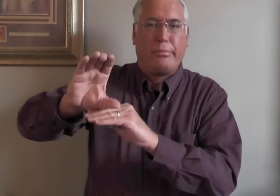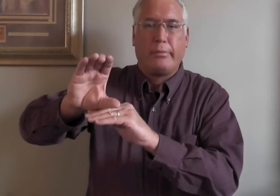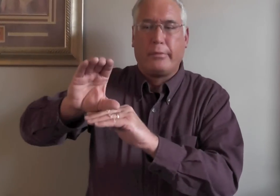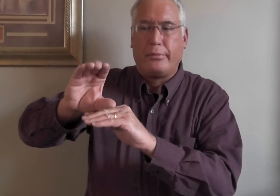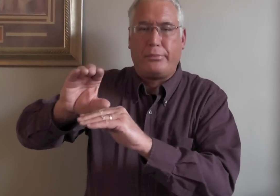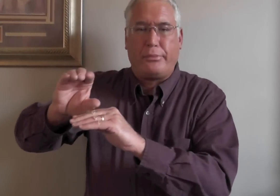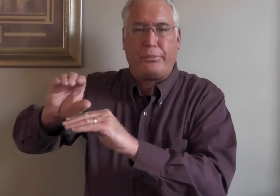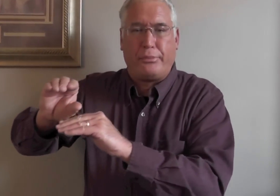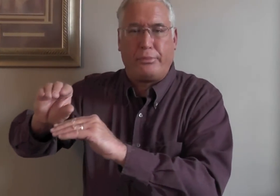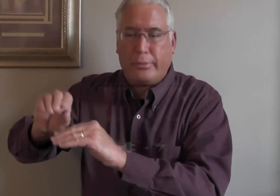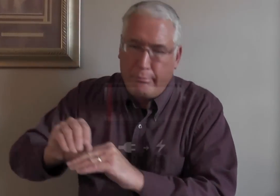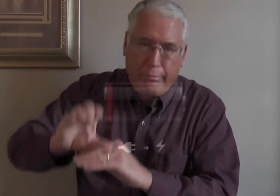goes right back down.